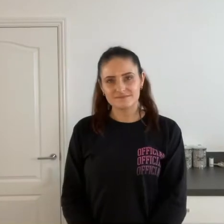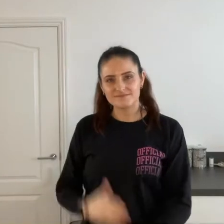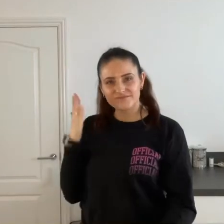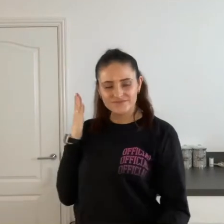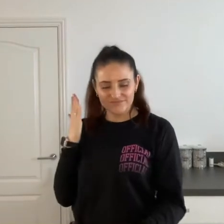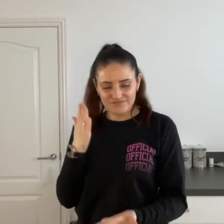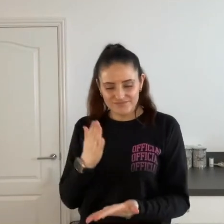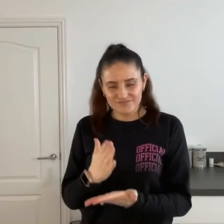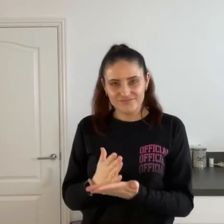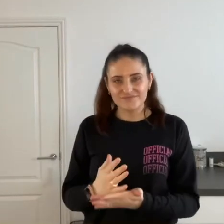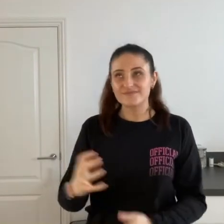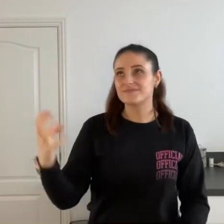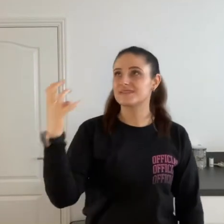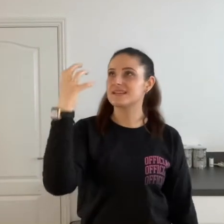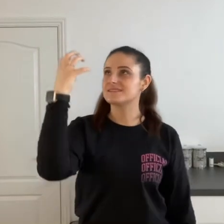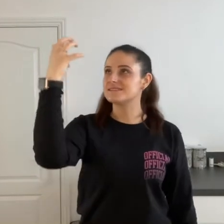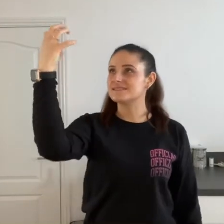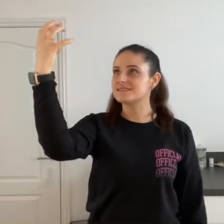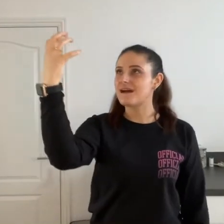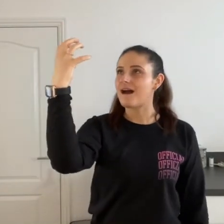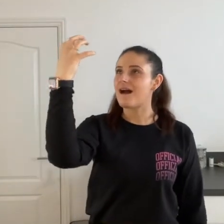Certain as the sun